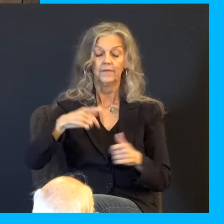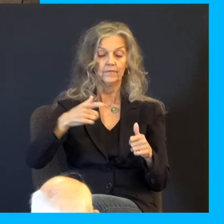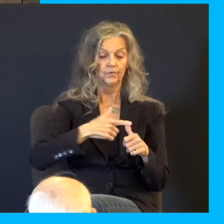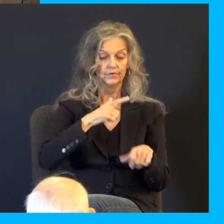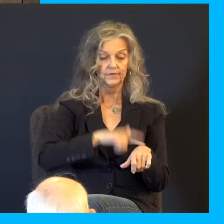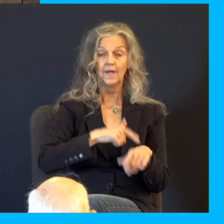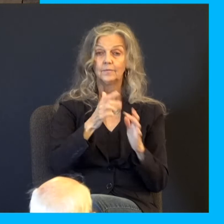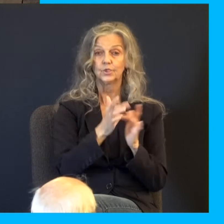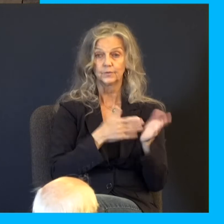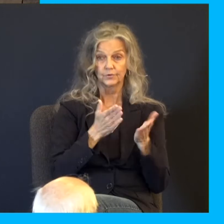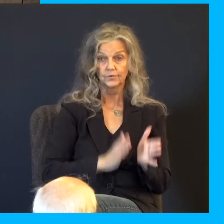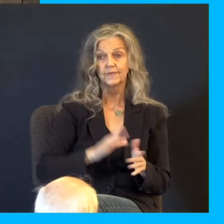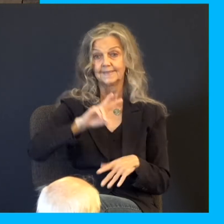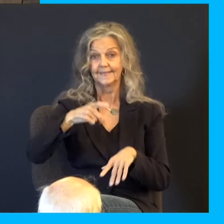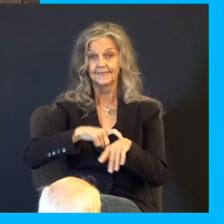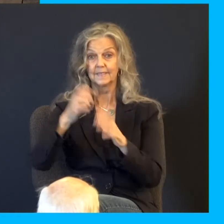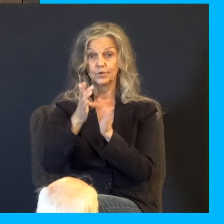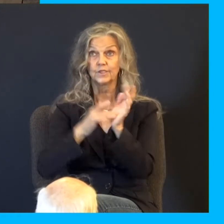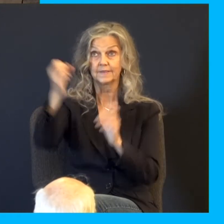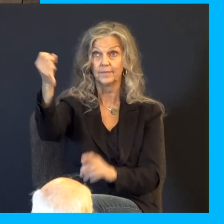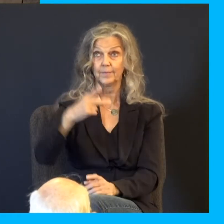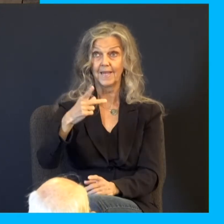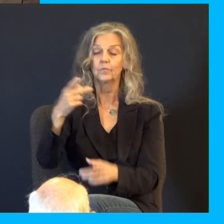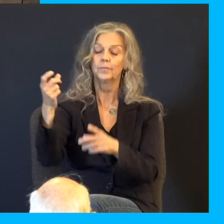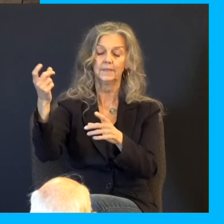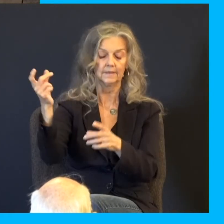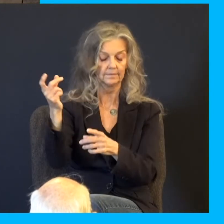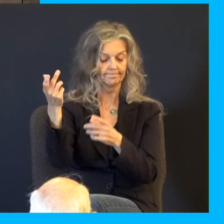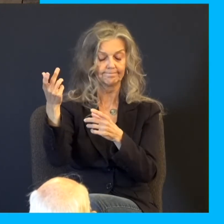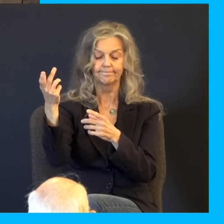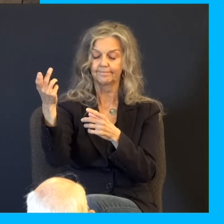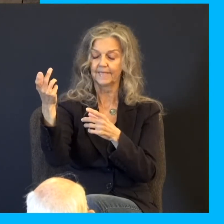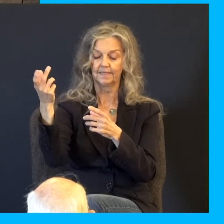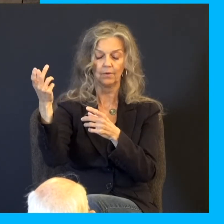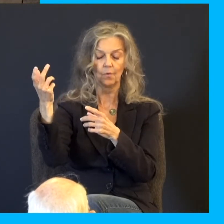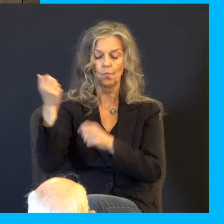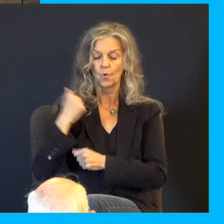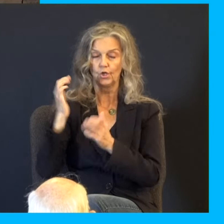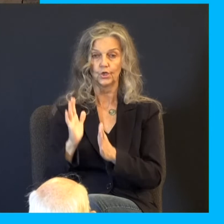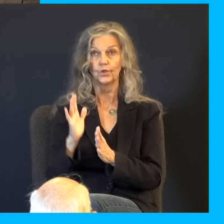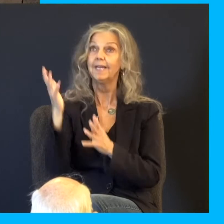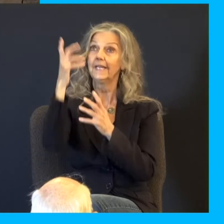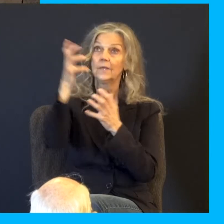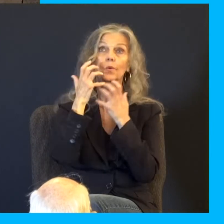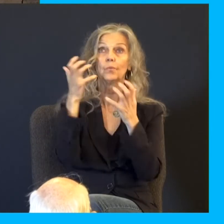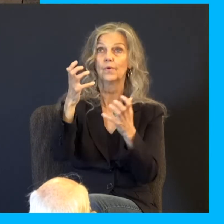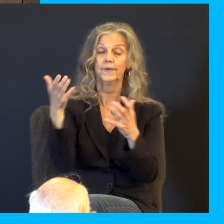He shall stir up jealousy like a man of war. He shall cry, yea, roar. He shall prevail against his enemies.